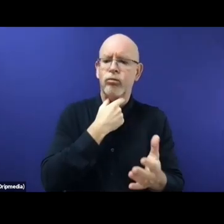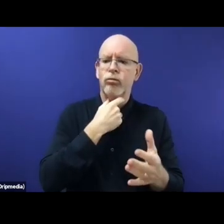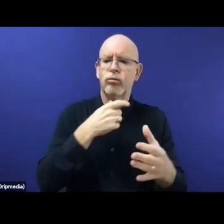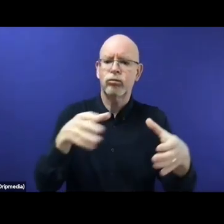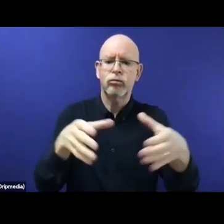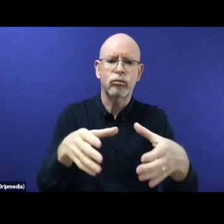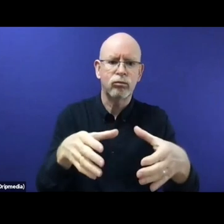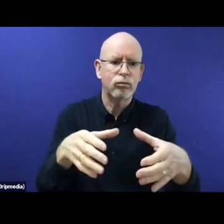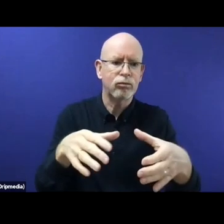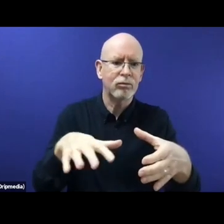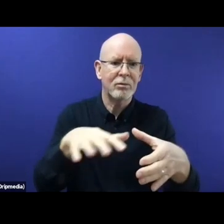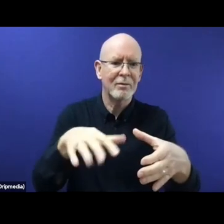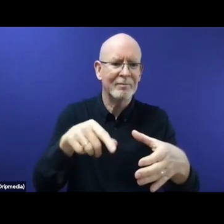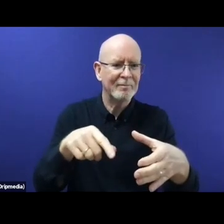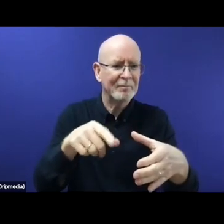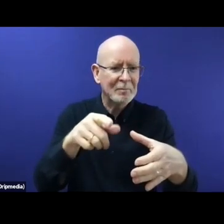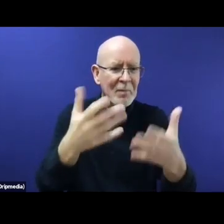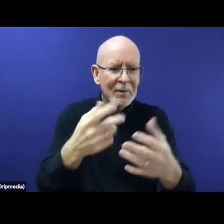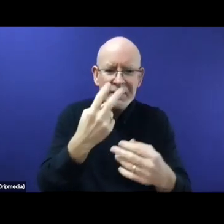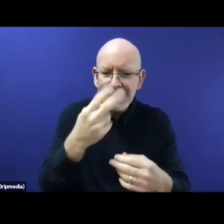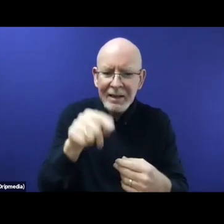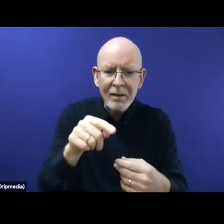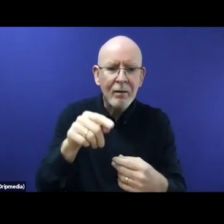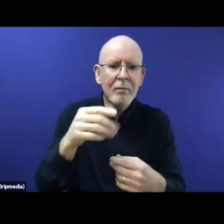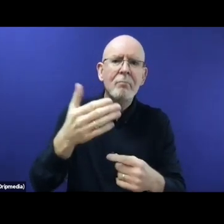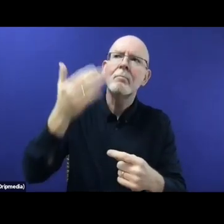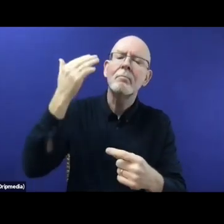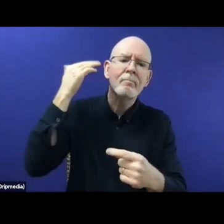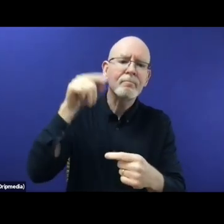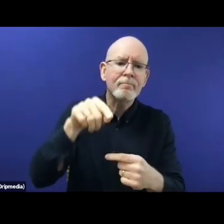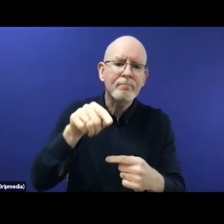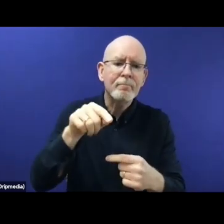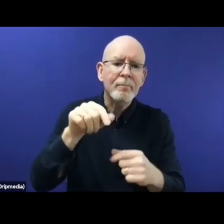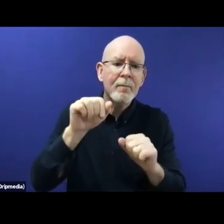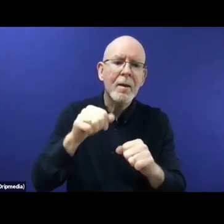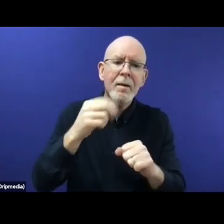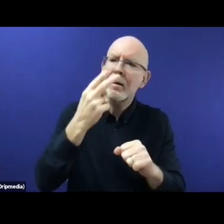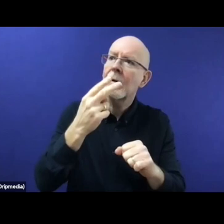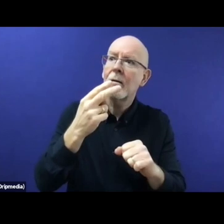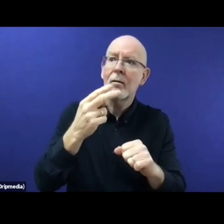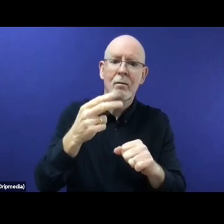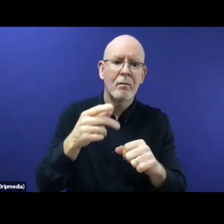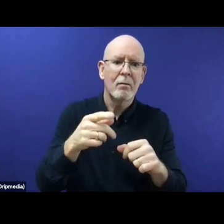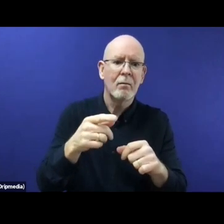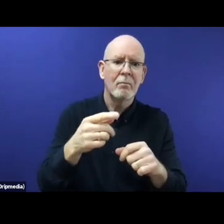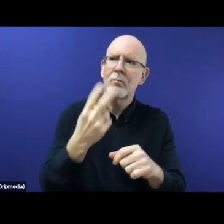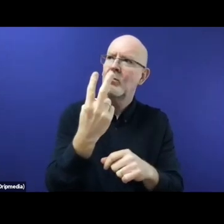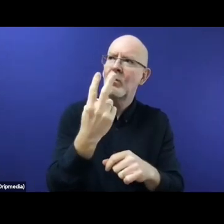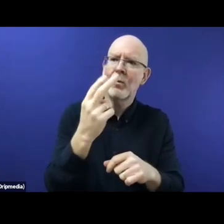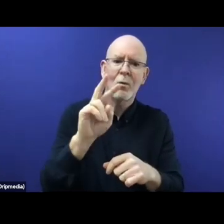of the candidate countries, who were building up their capacities for refugee protection, when the commission and member states were really